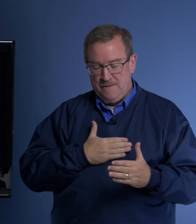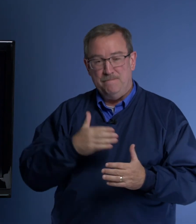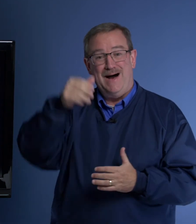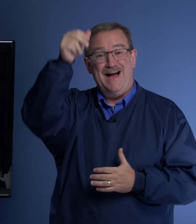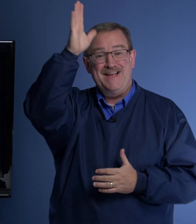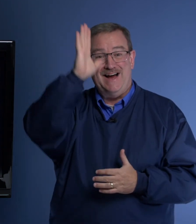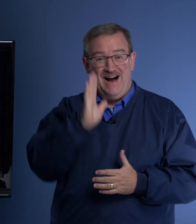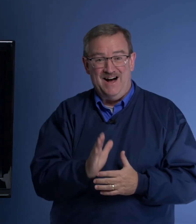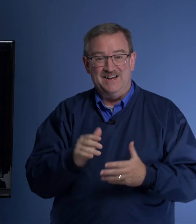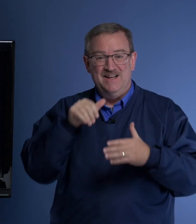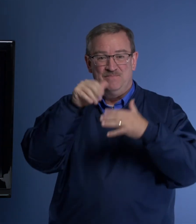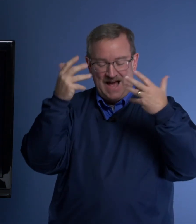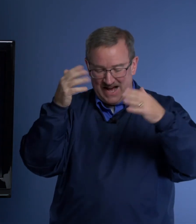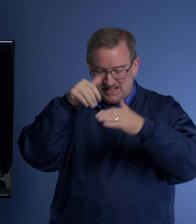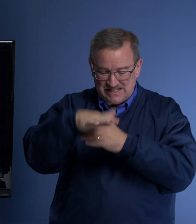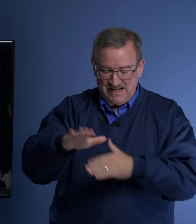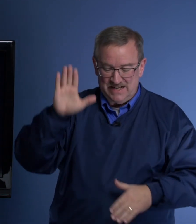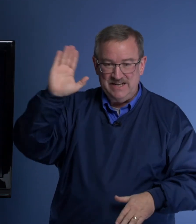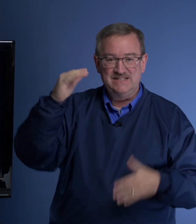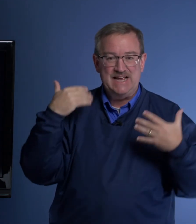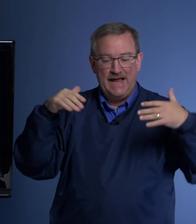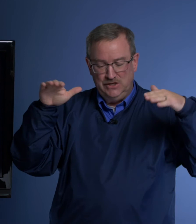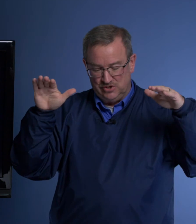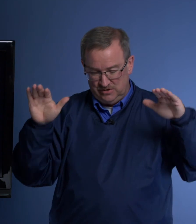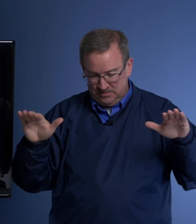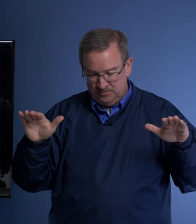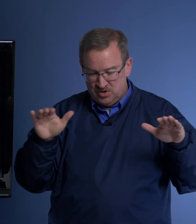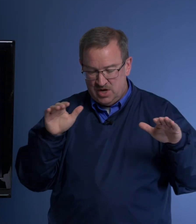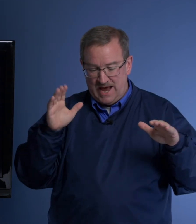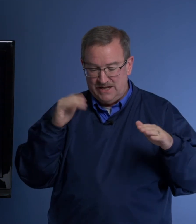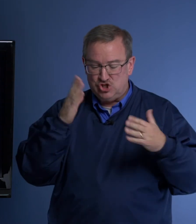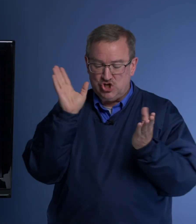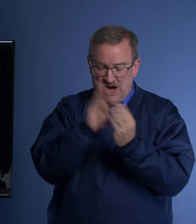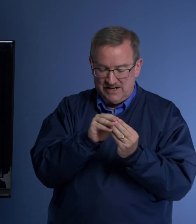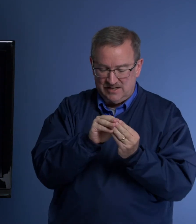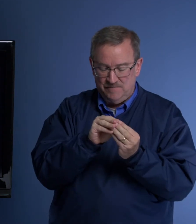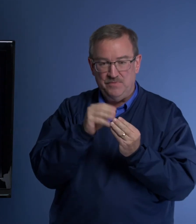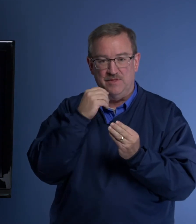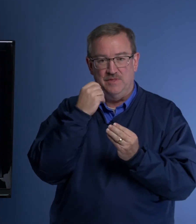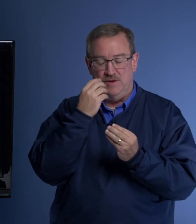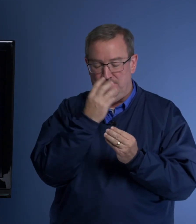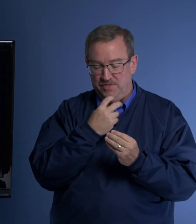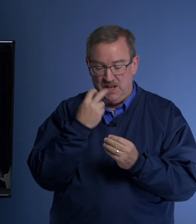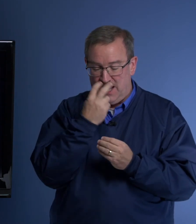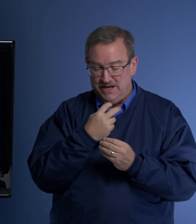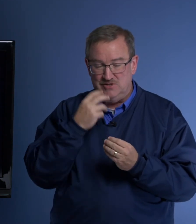My God hath sent his angel and shut the lion's